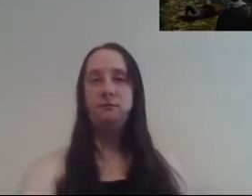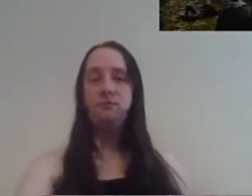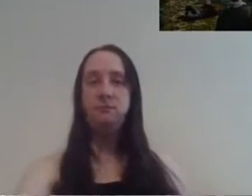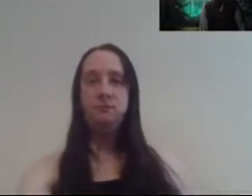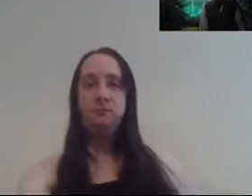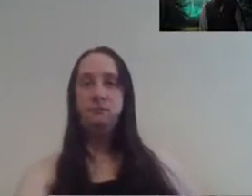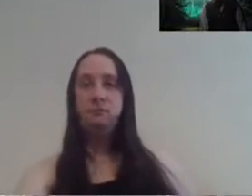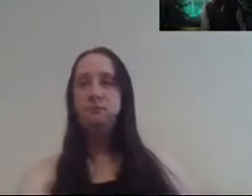man